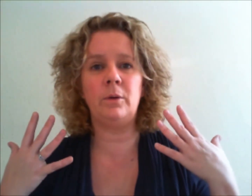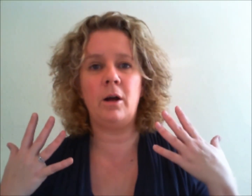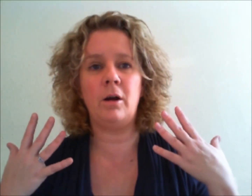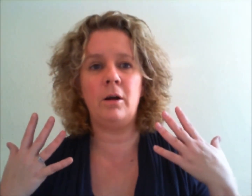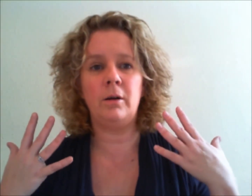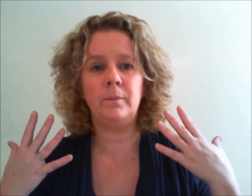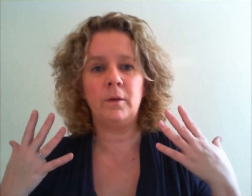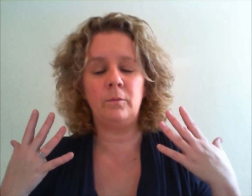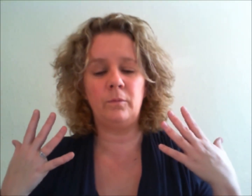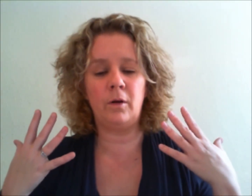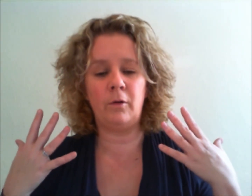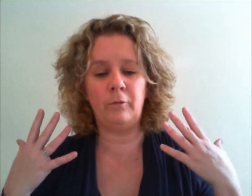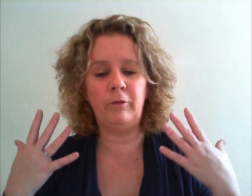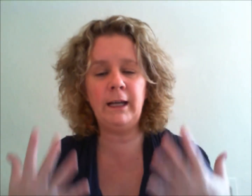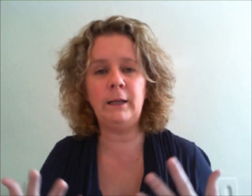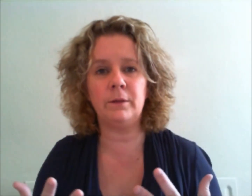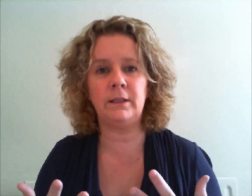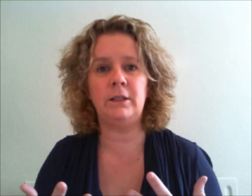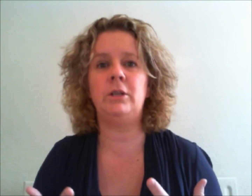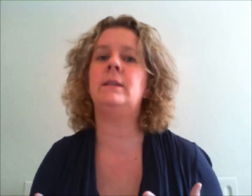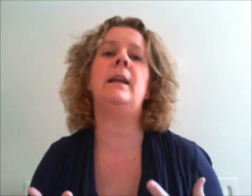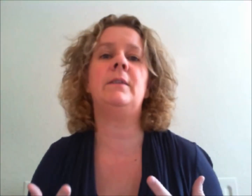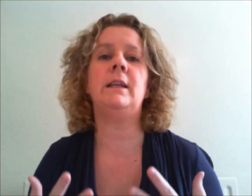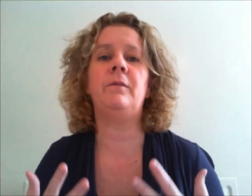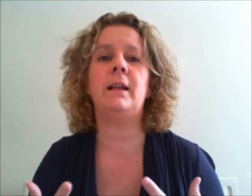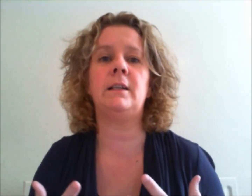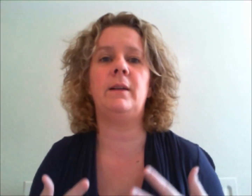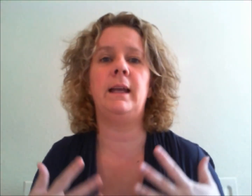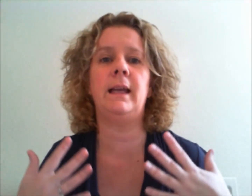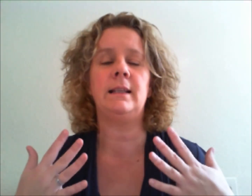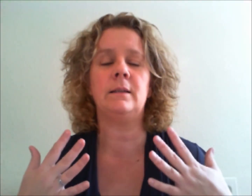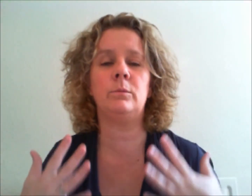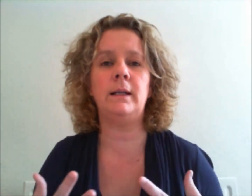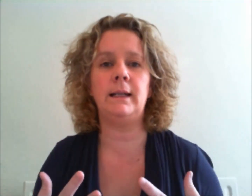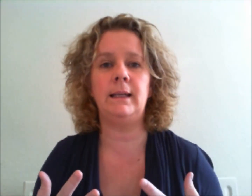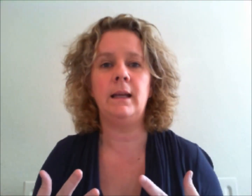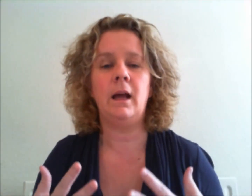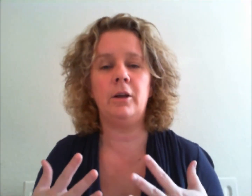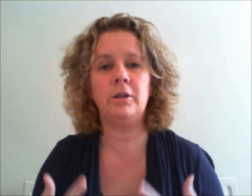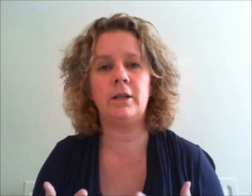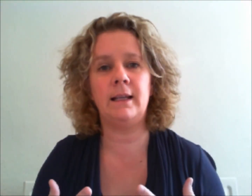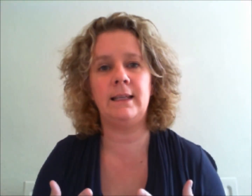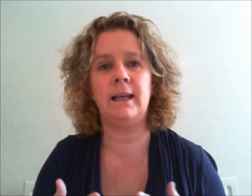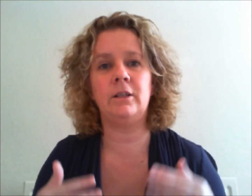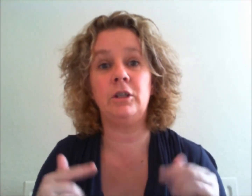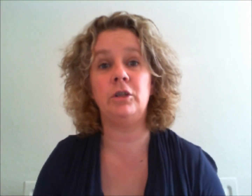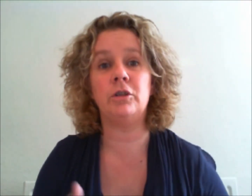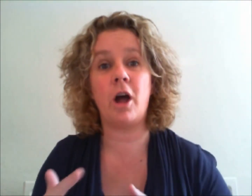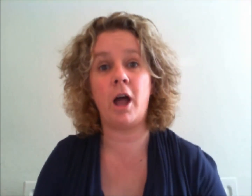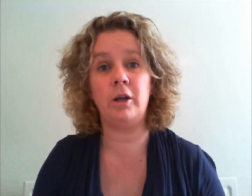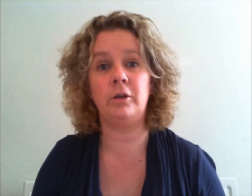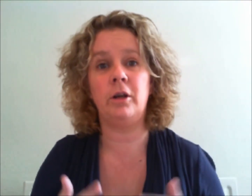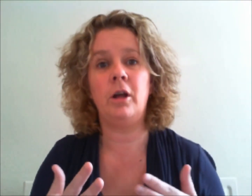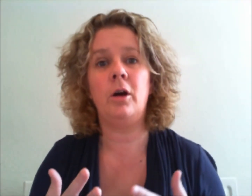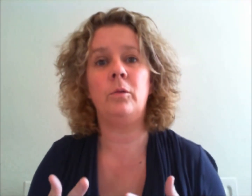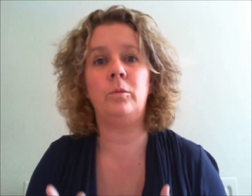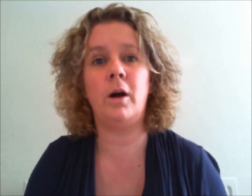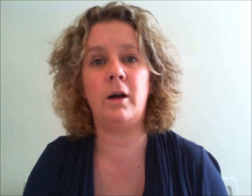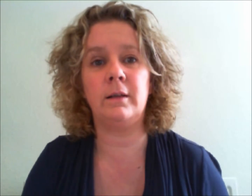are really wanting to use EFT effectively it's really a good idea to use your own words